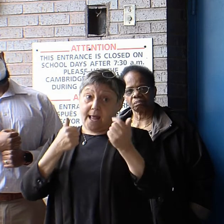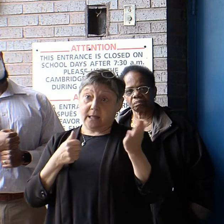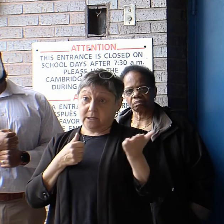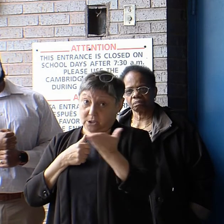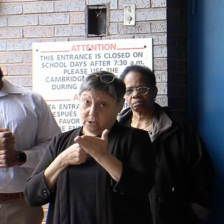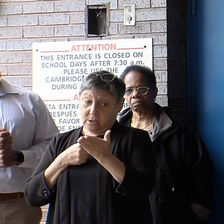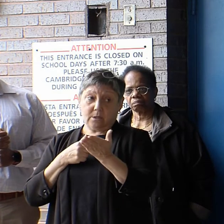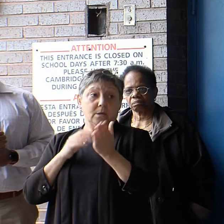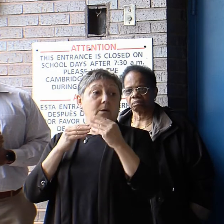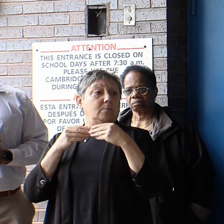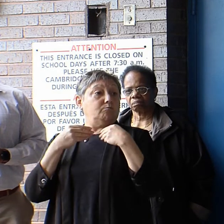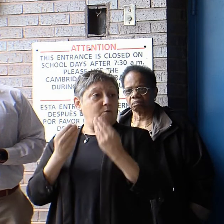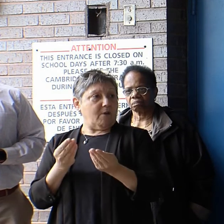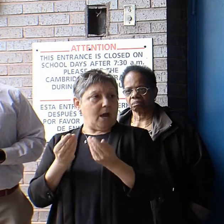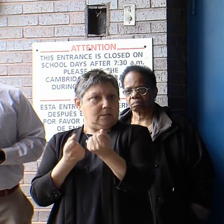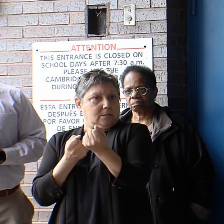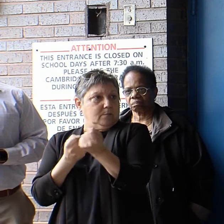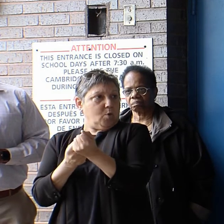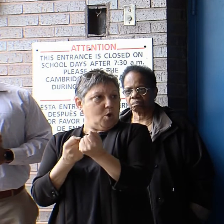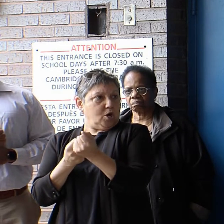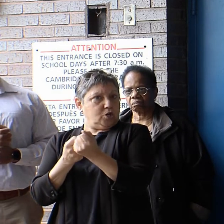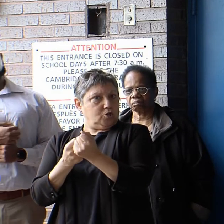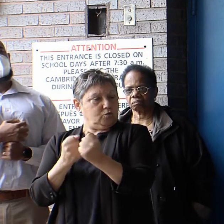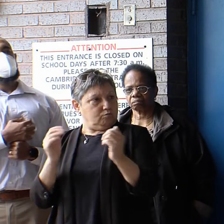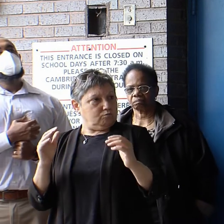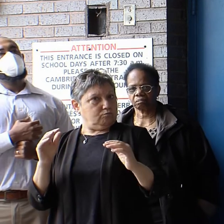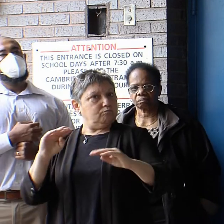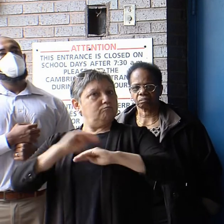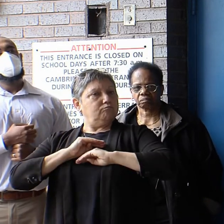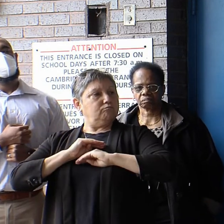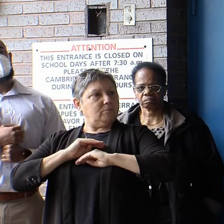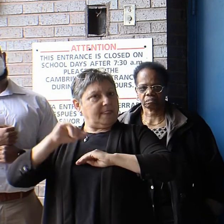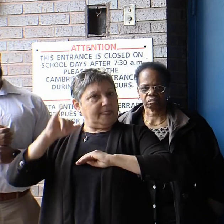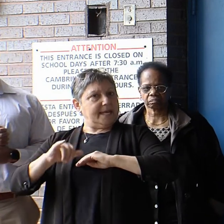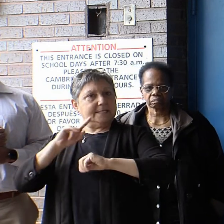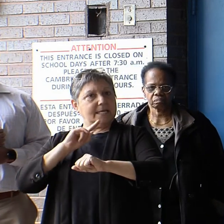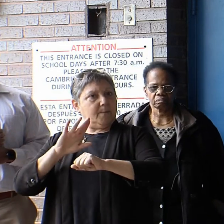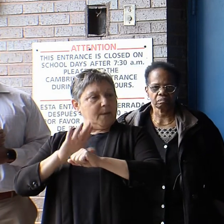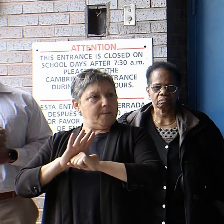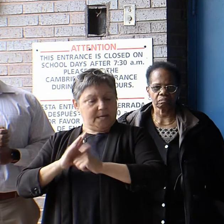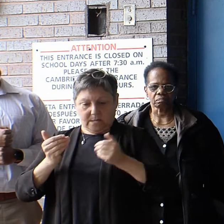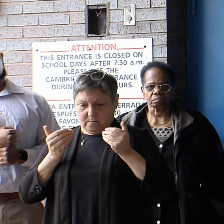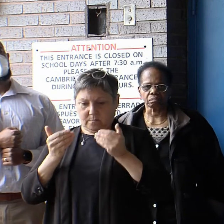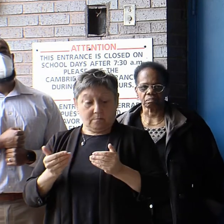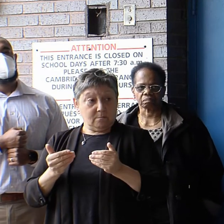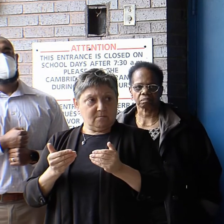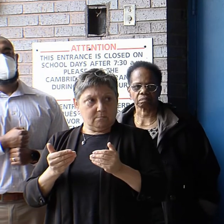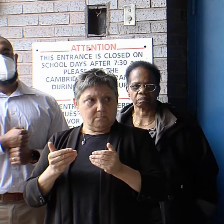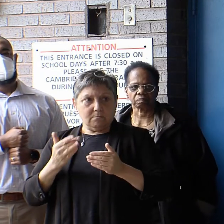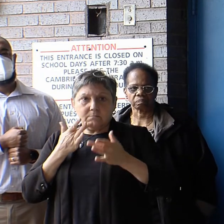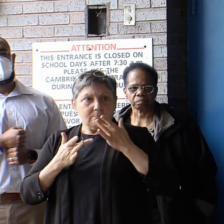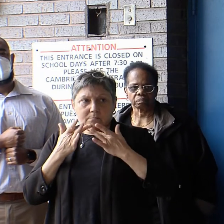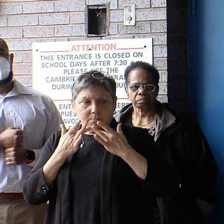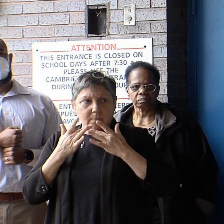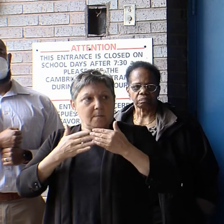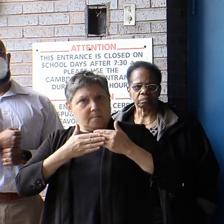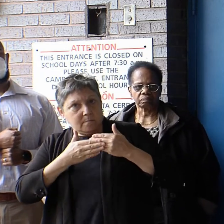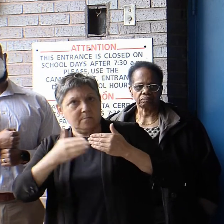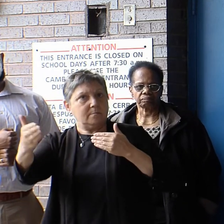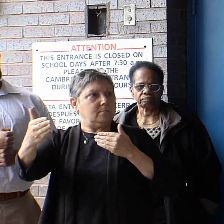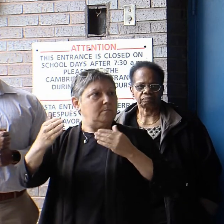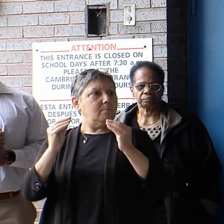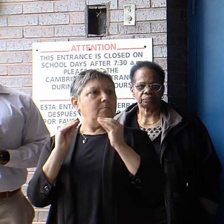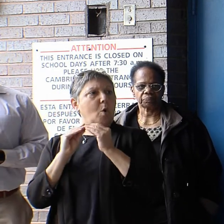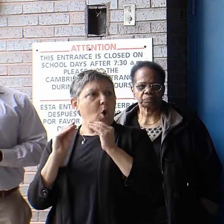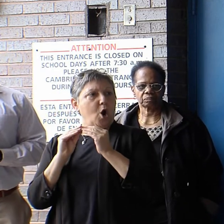the necessary support to meet this commitment. And not only meet the commitment, but to extend it beyond what's already been promised, because we've got